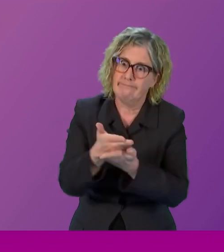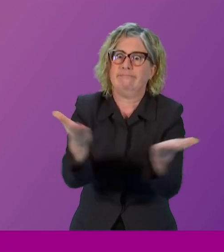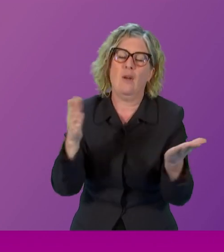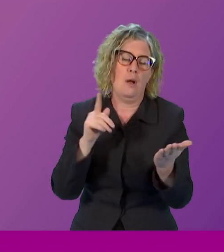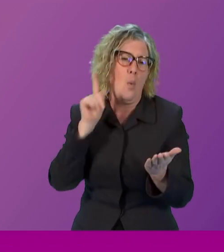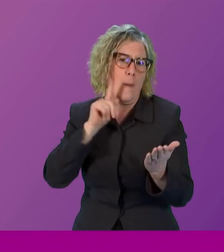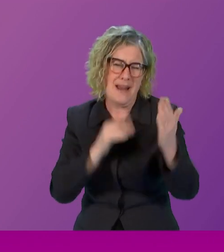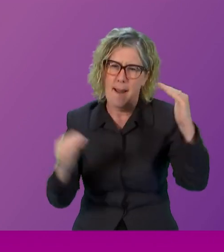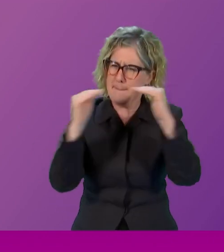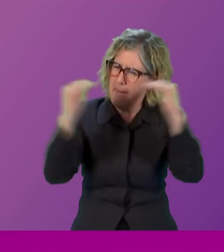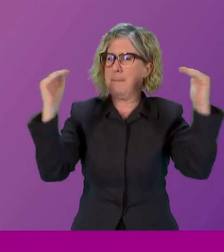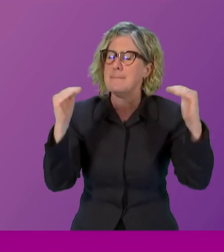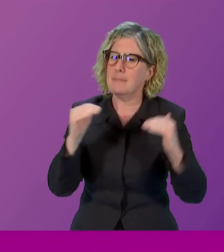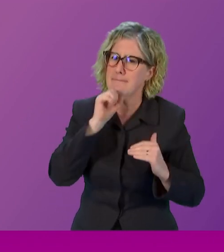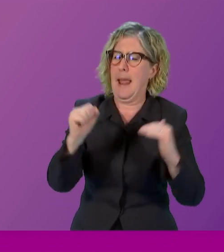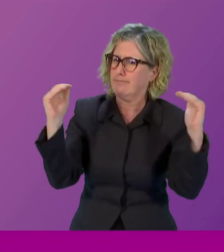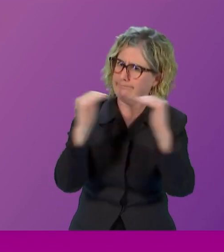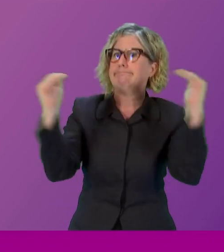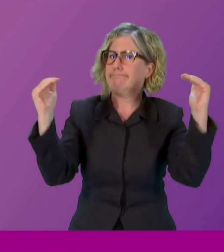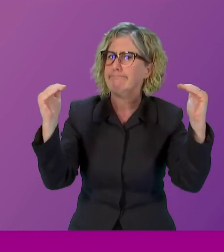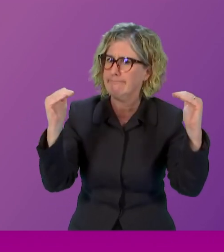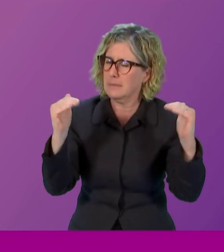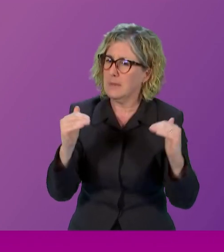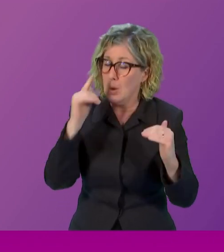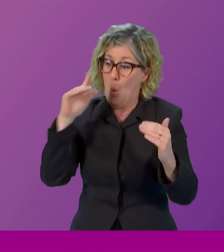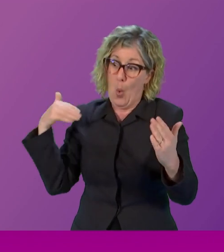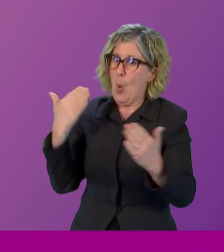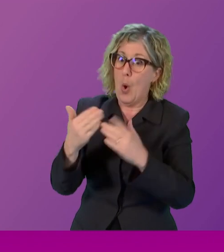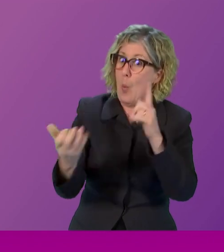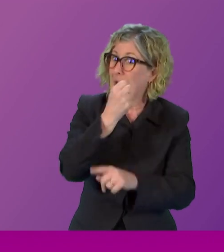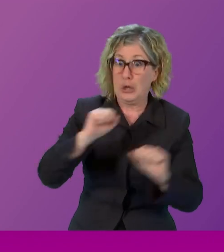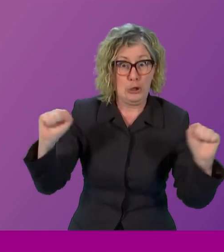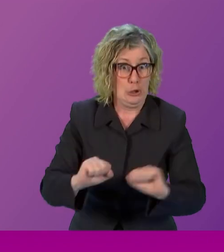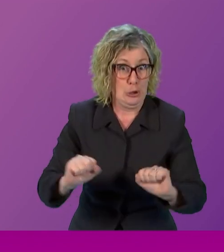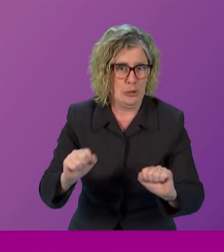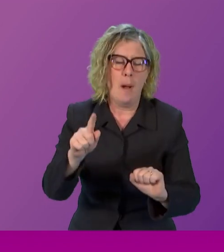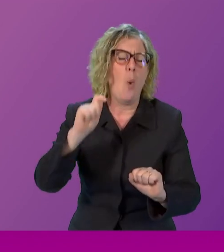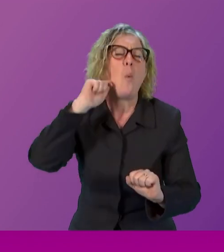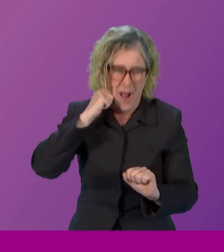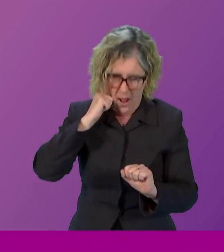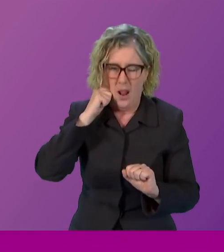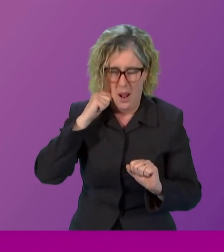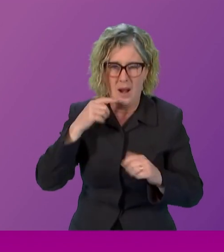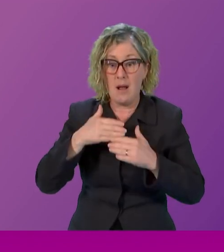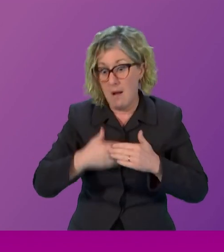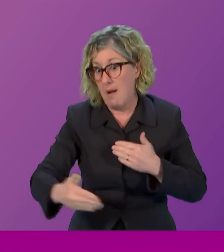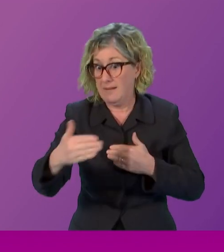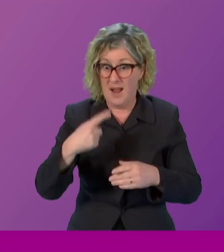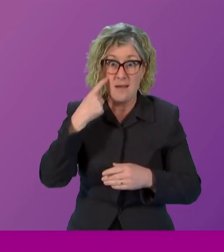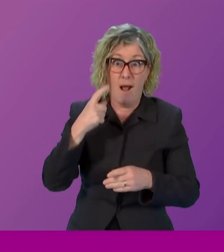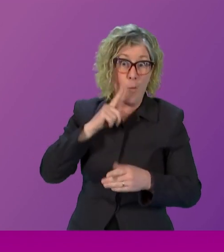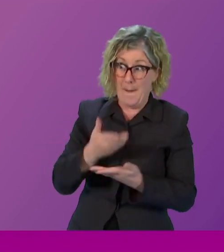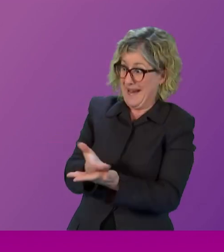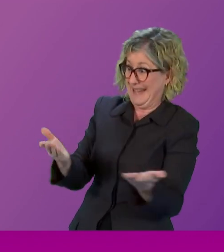in my remarks, as yet an unwon cause, but one that we must win in this generation for the sake of these young women